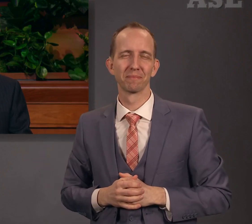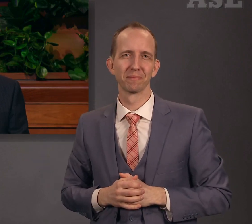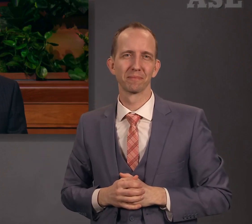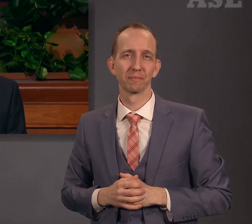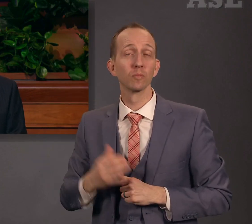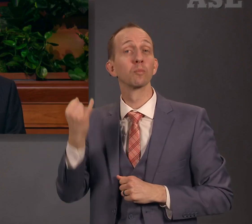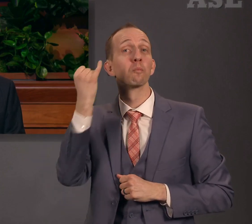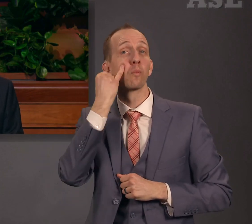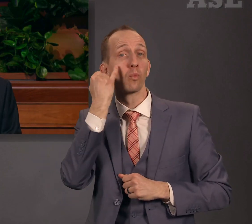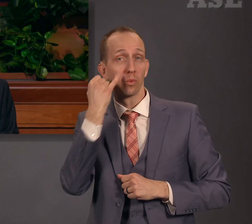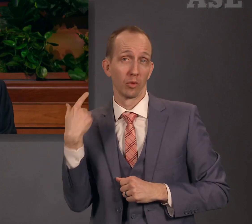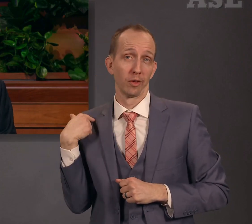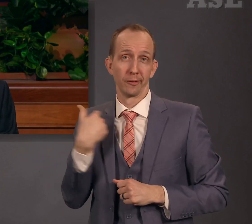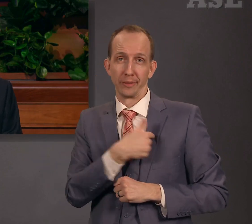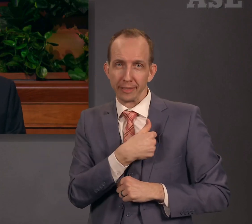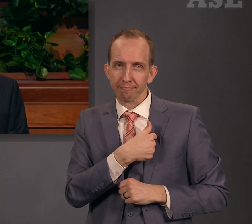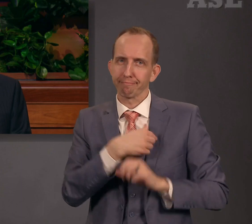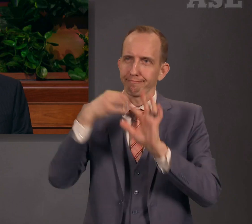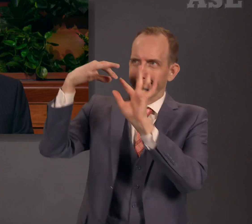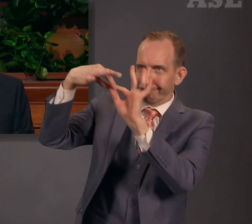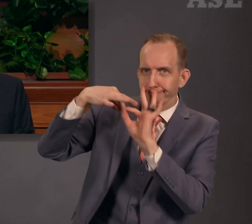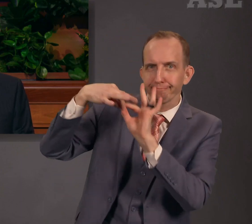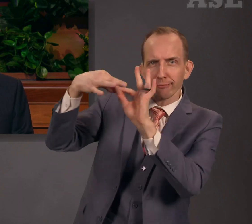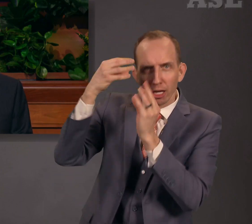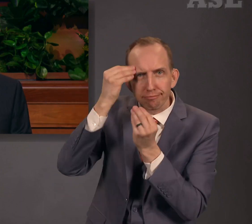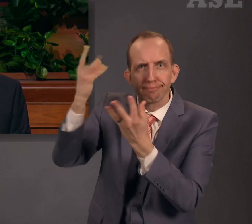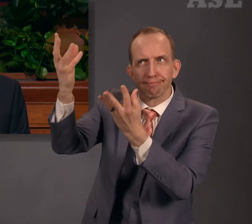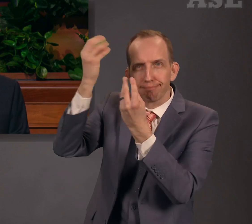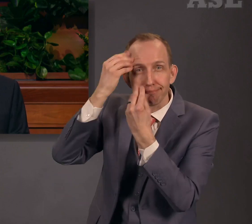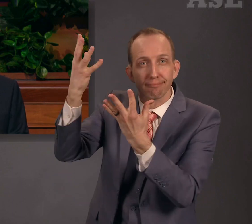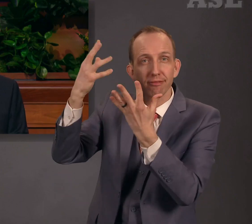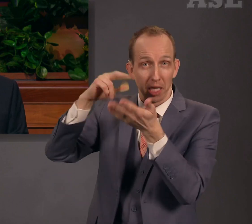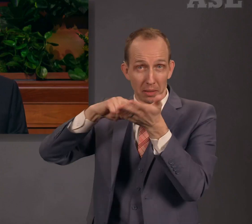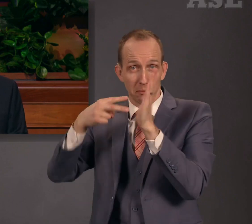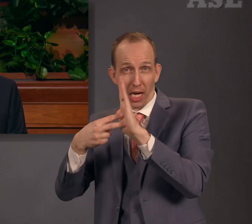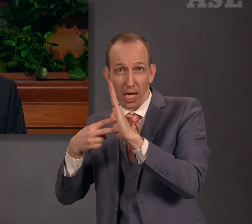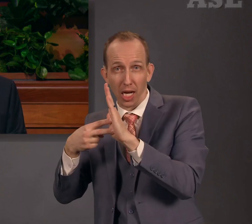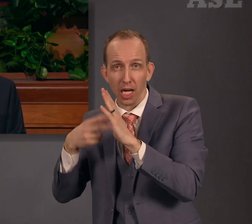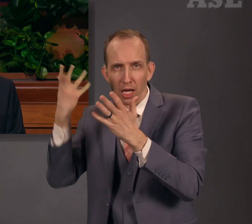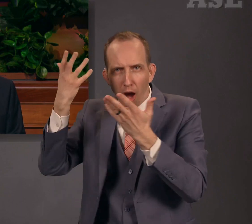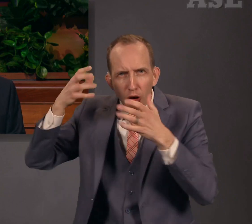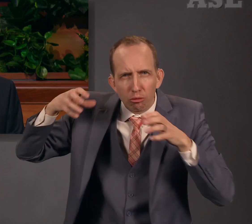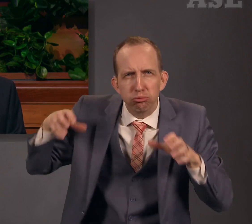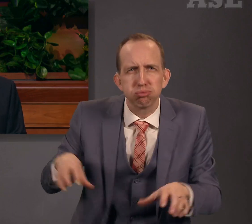saith, He abideth in Him, ought himself also so to walk, even as he walked.